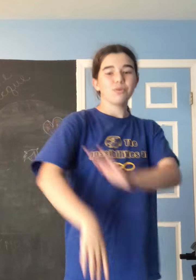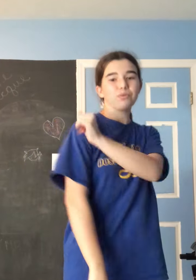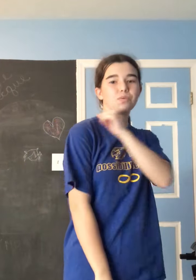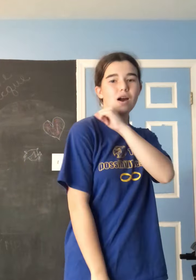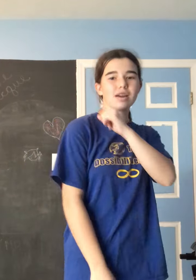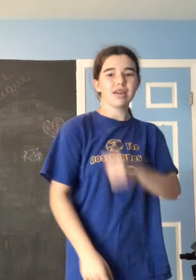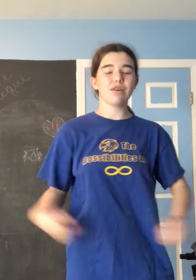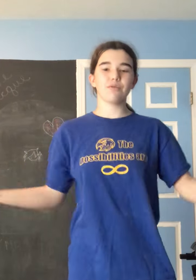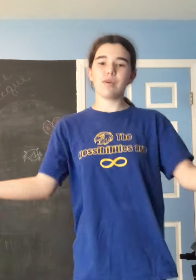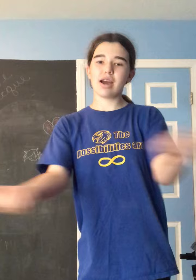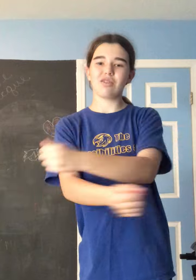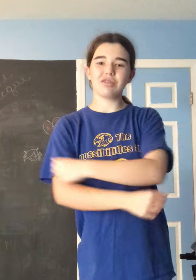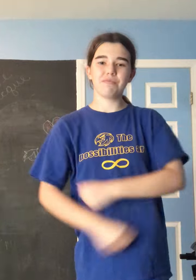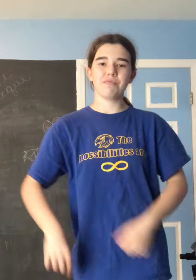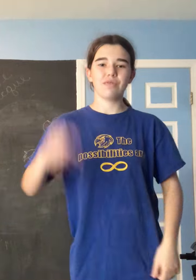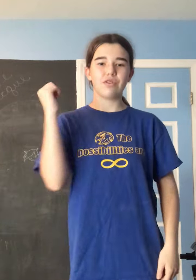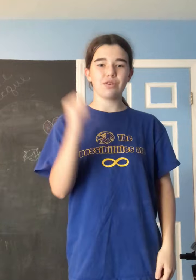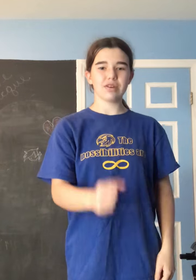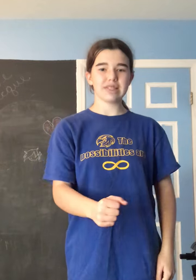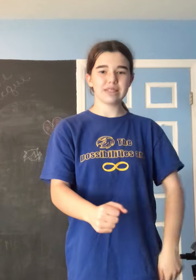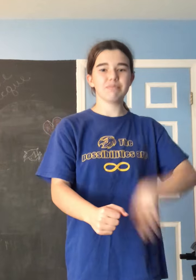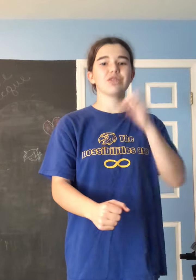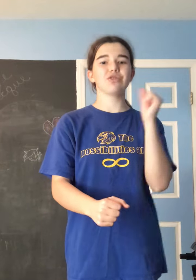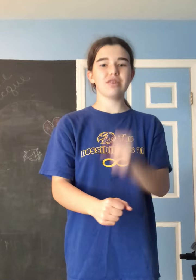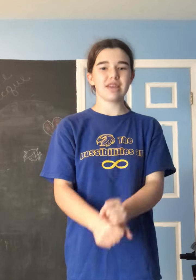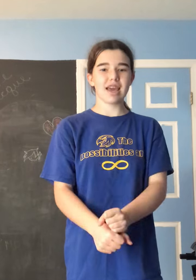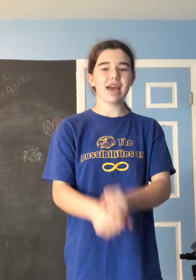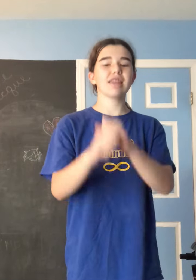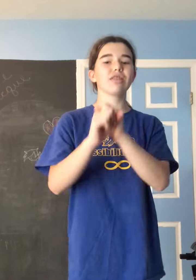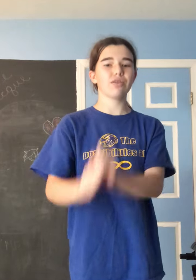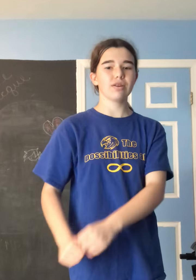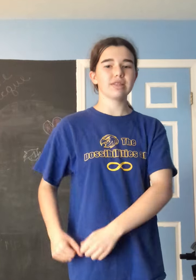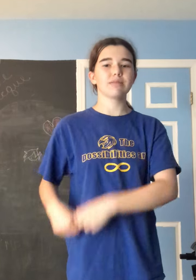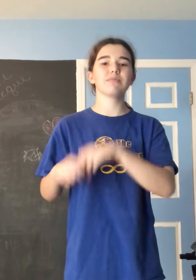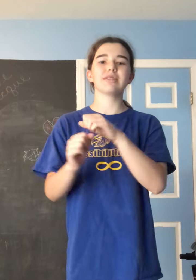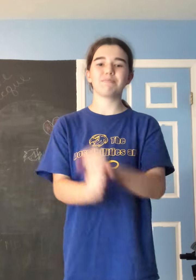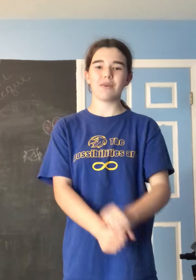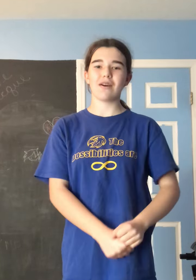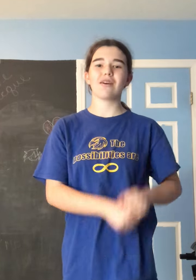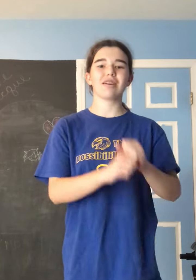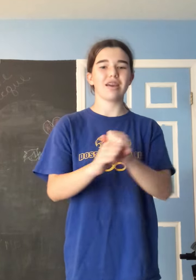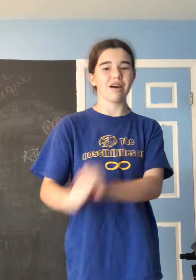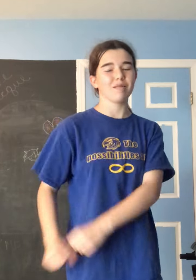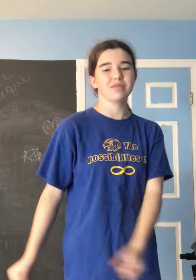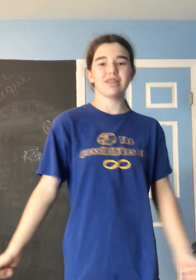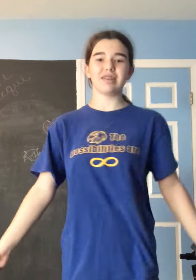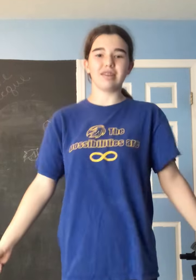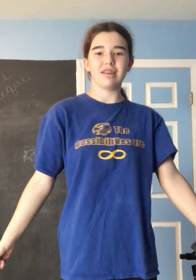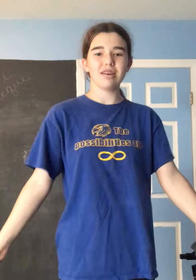Rocking around the Christmas tree at the Christmas party hop. Da-na-na-na.